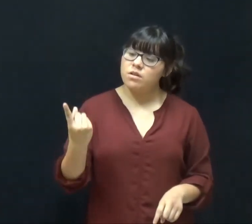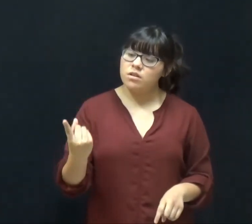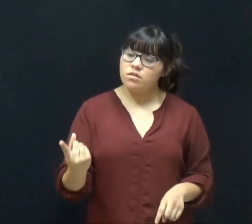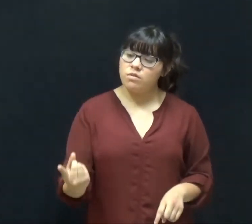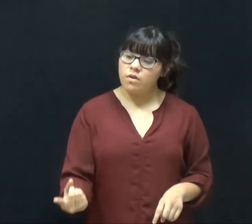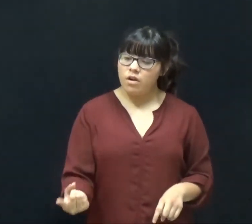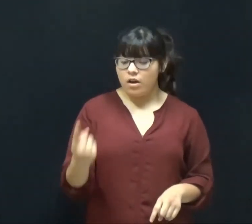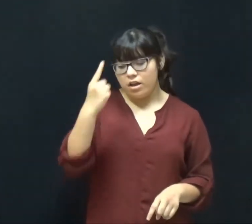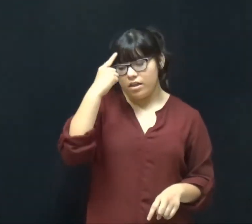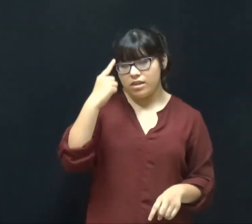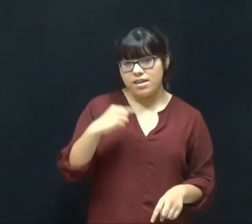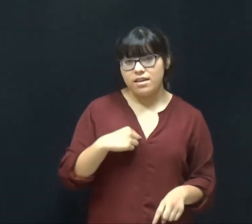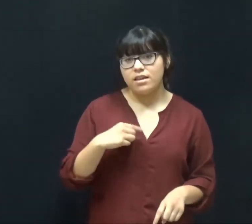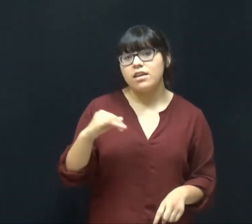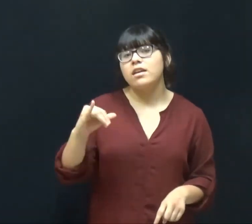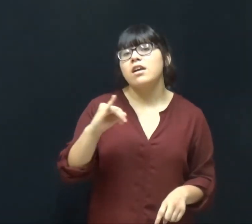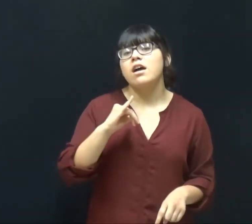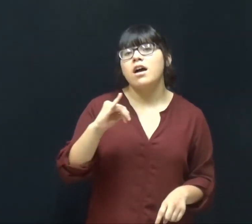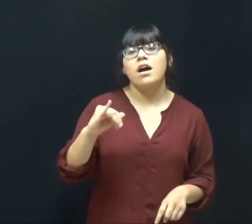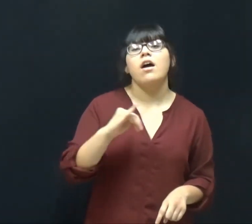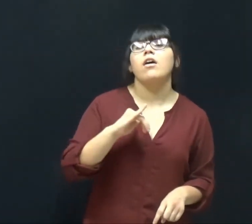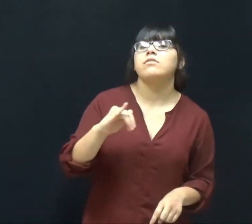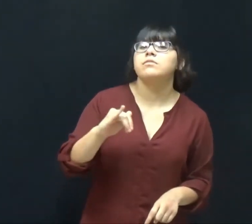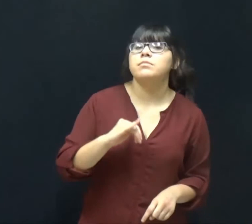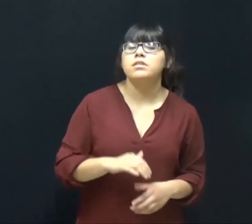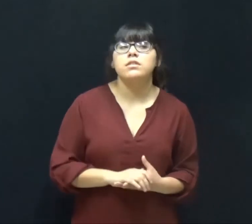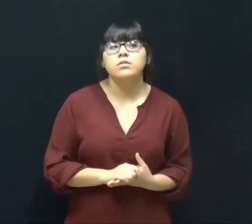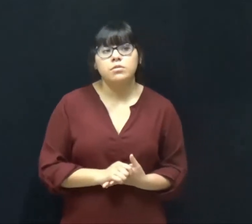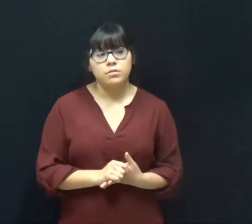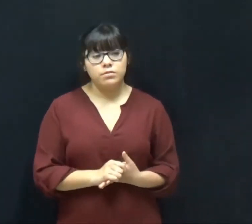way you're thinking of me too